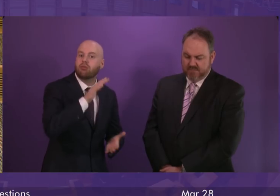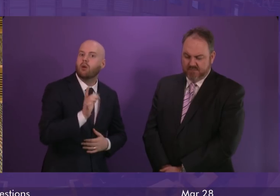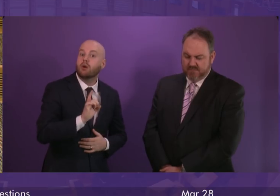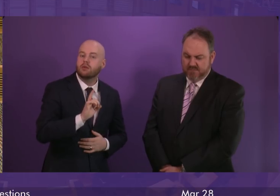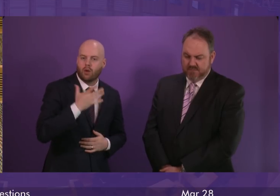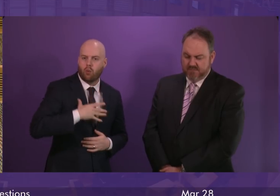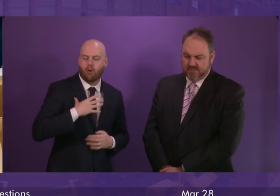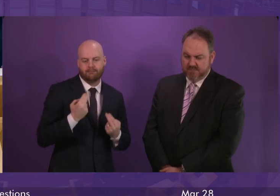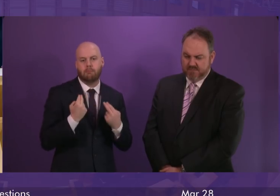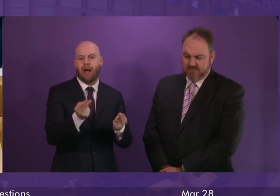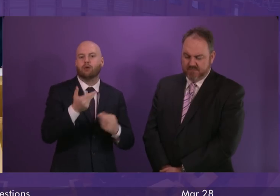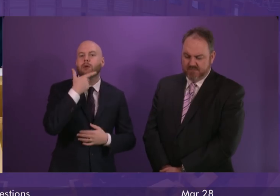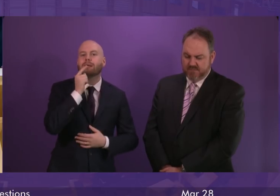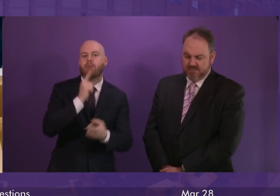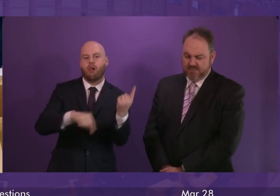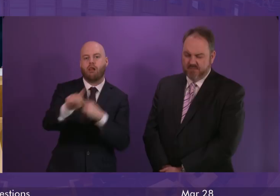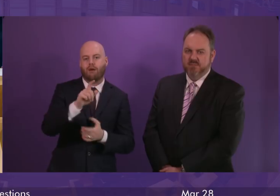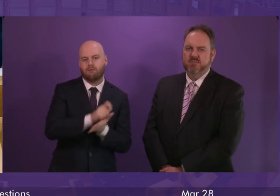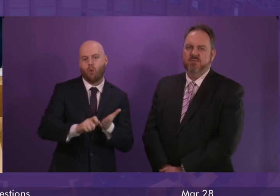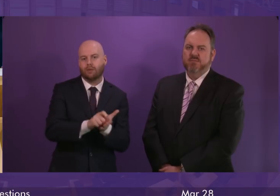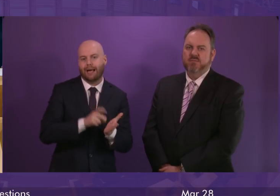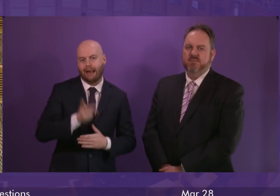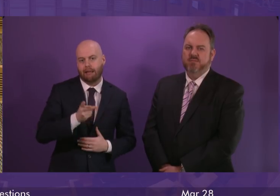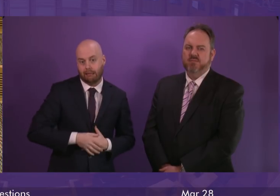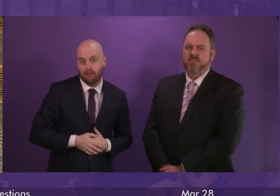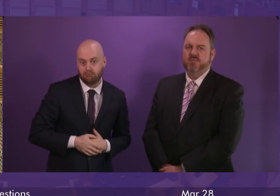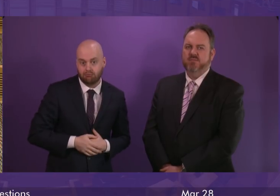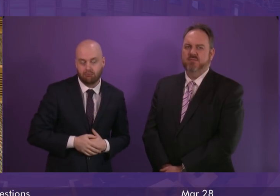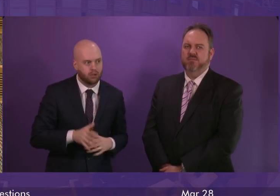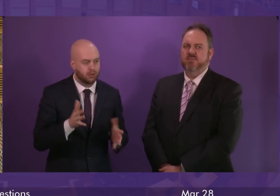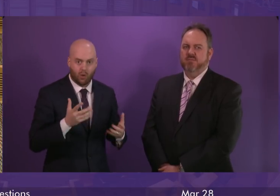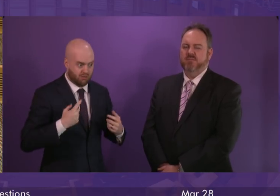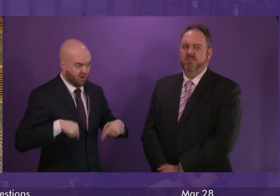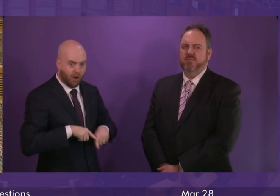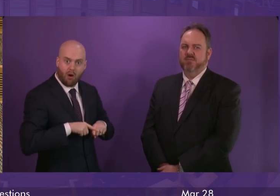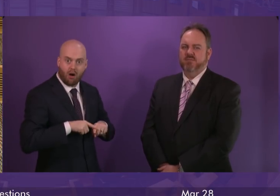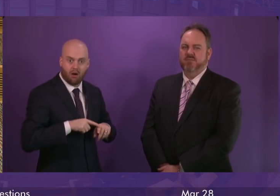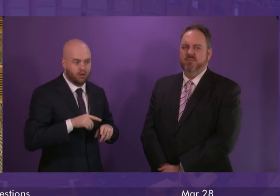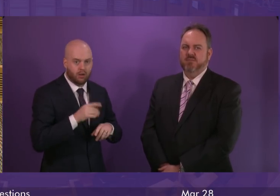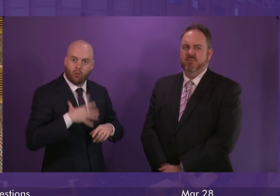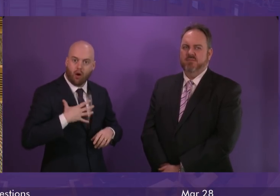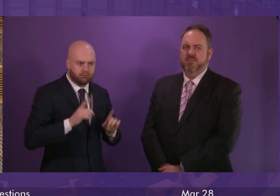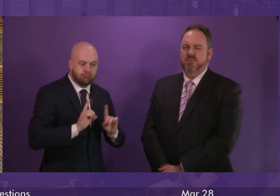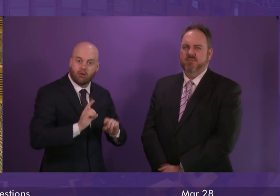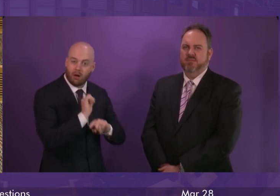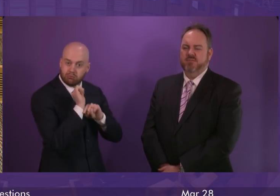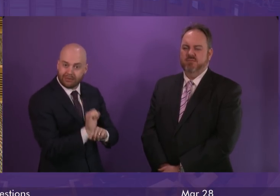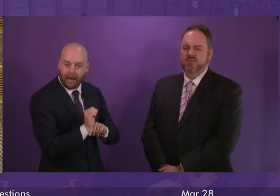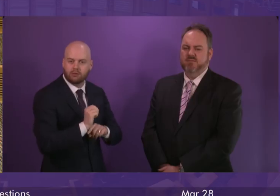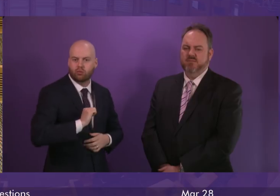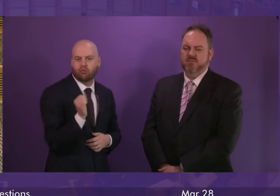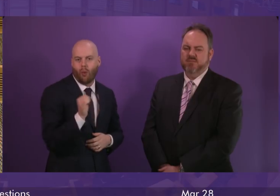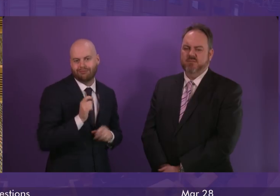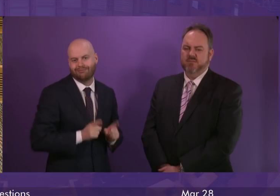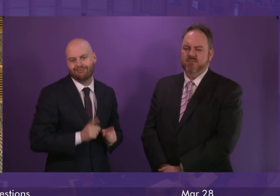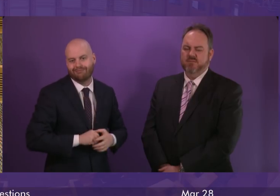option. So, you know, the principles that's guided everything we've done in this is the protection of Scotland's interests. I wonder